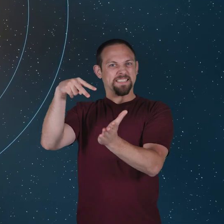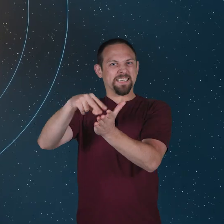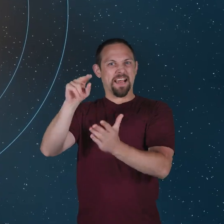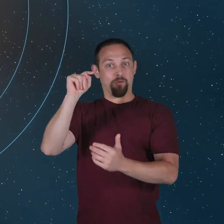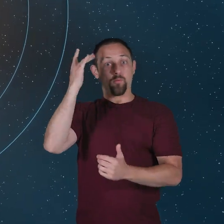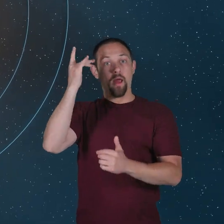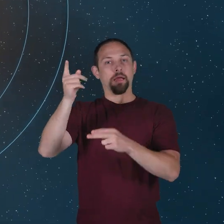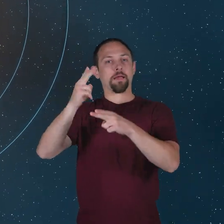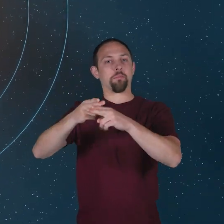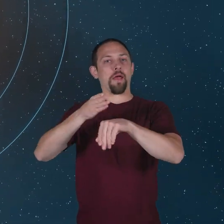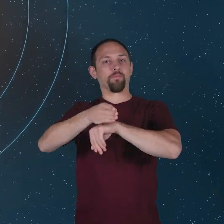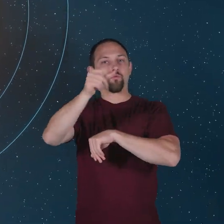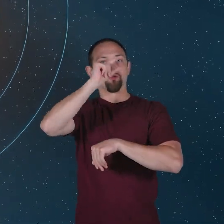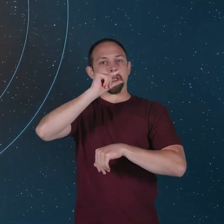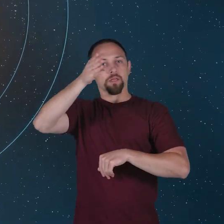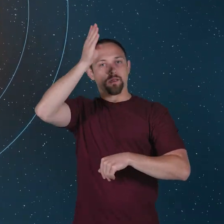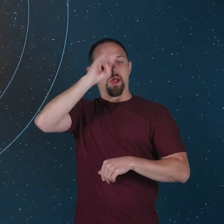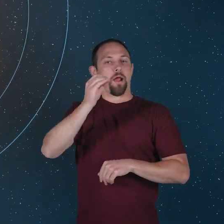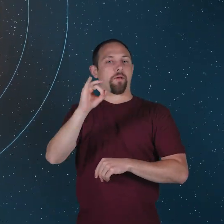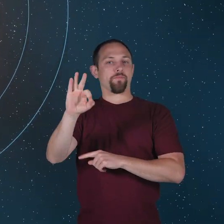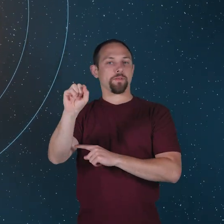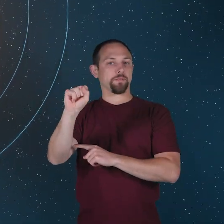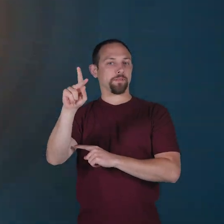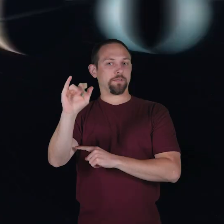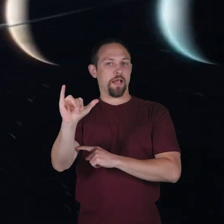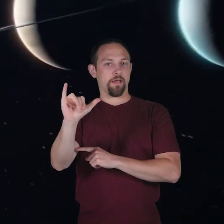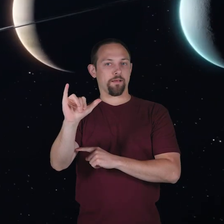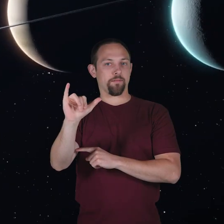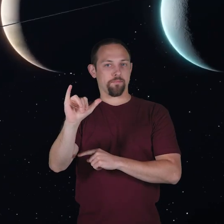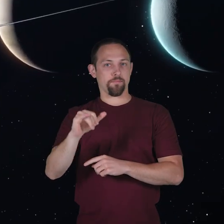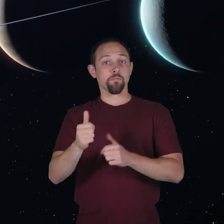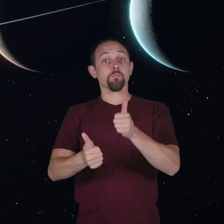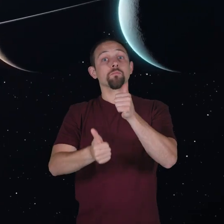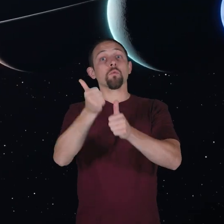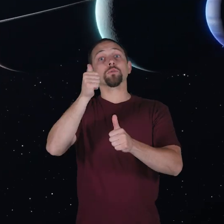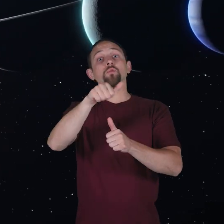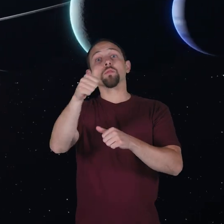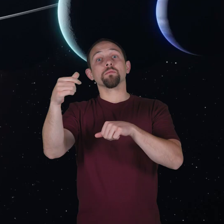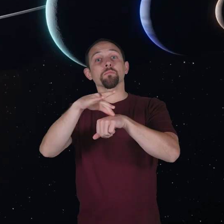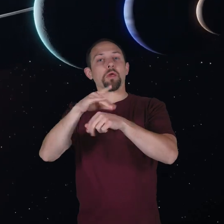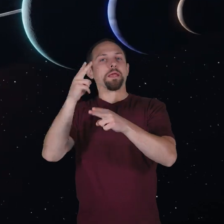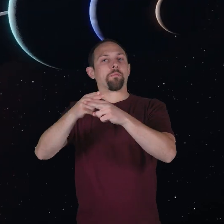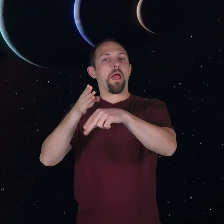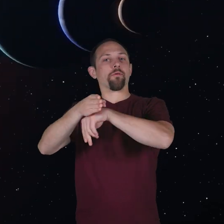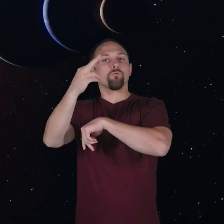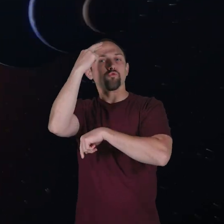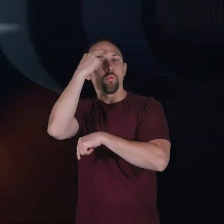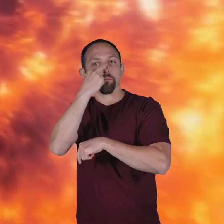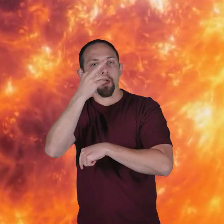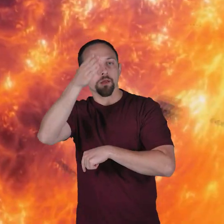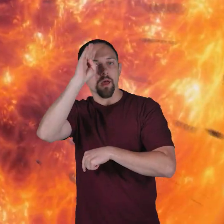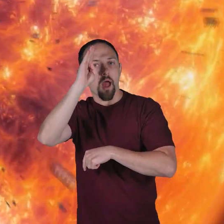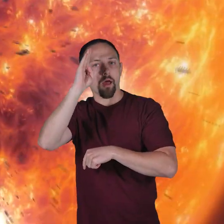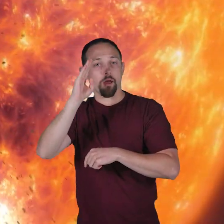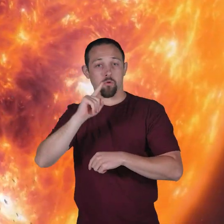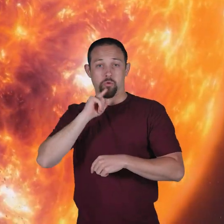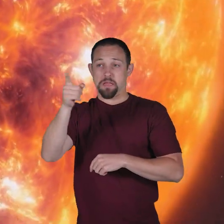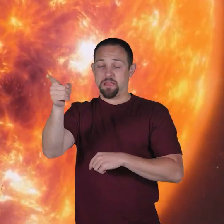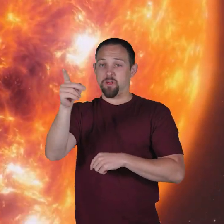it is named after the Greek god of the sky. Most of the other planets are named after Roman gods. It is quite far away from the